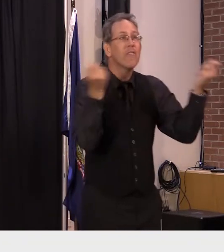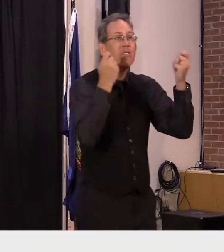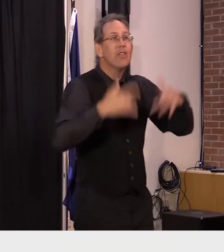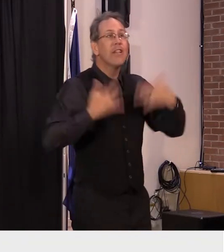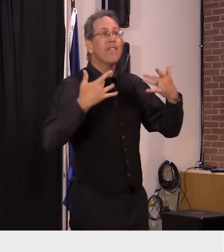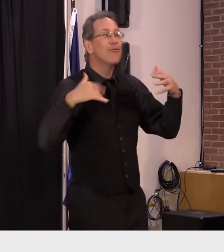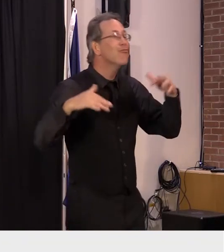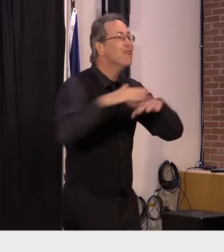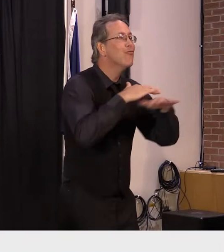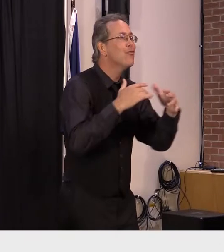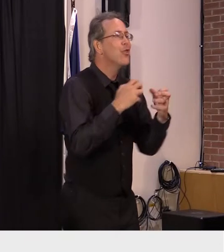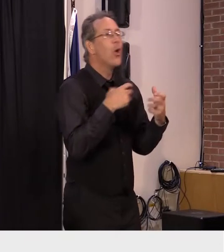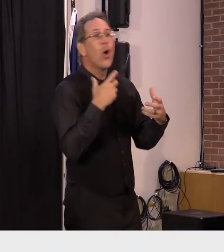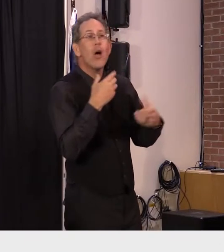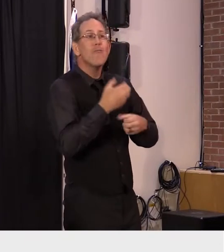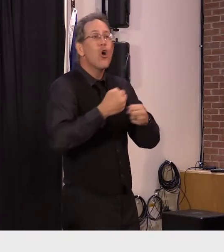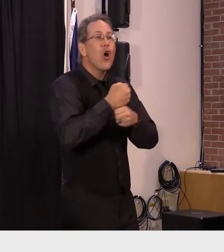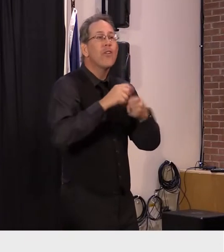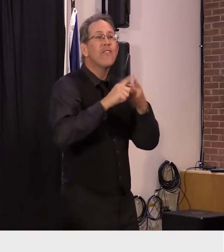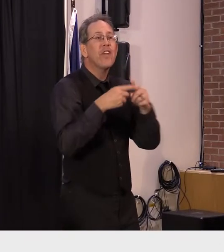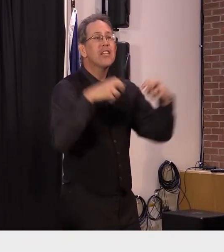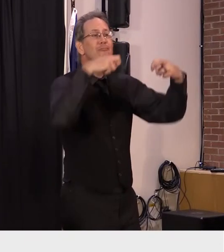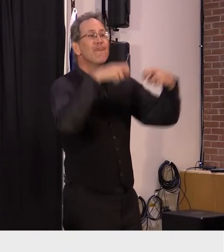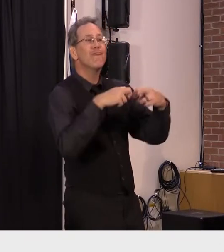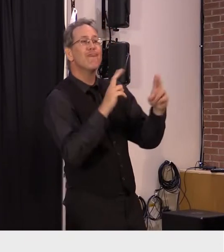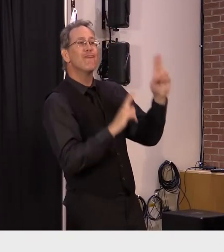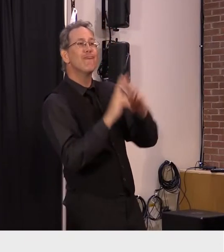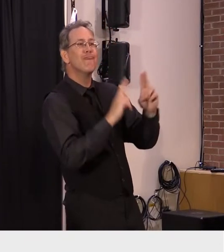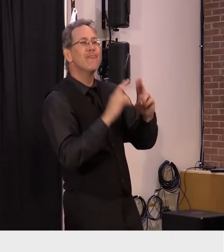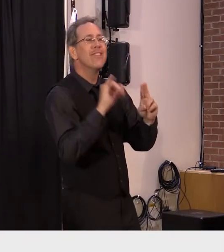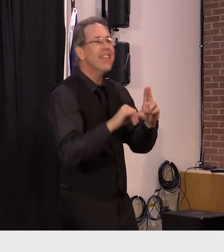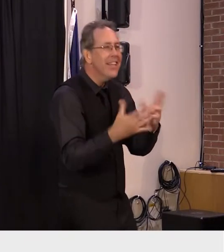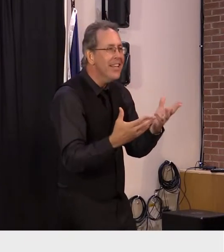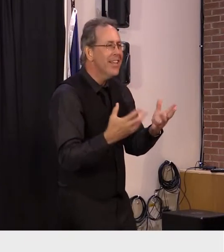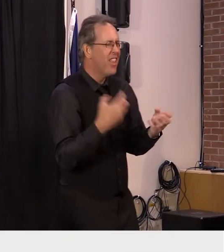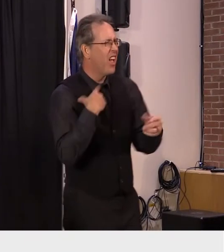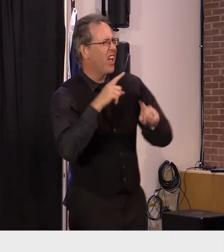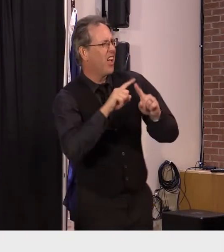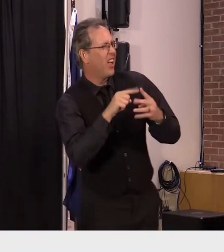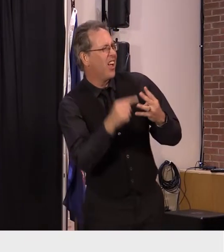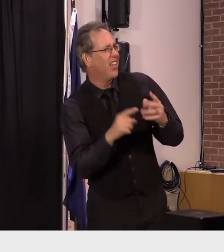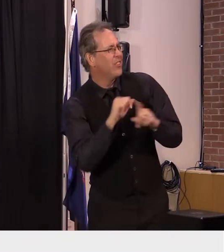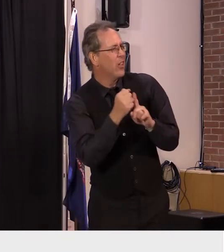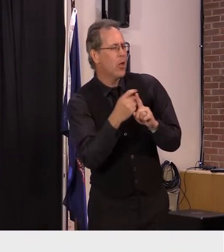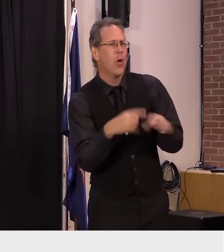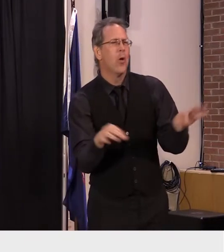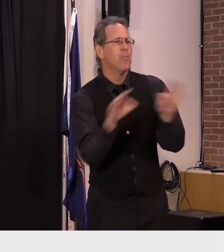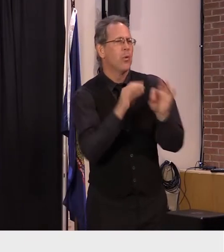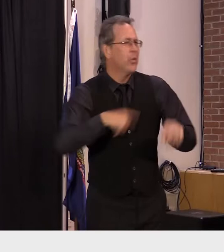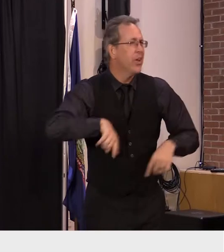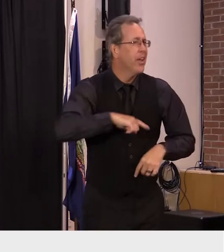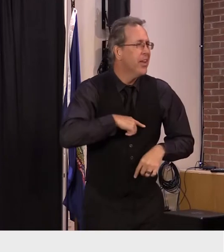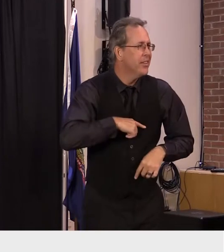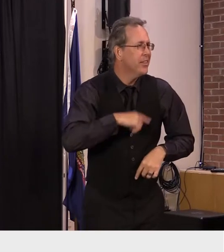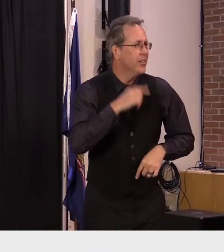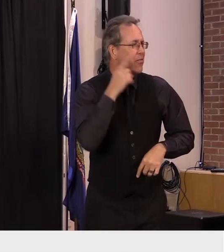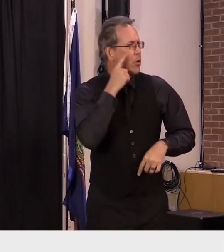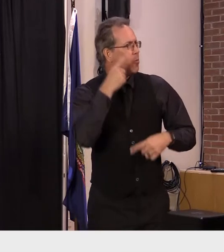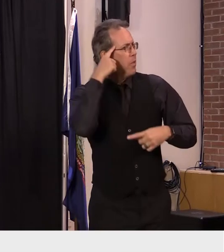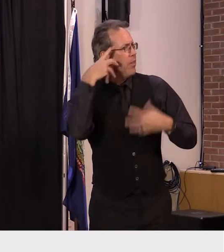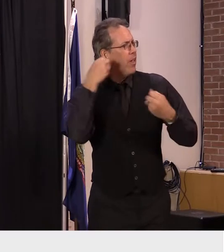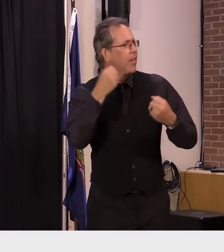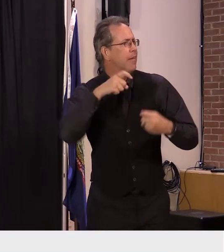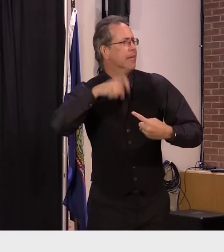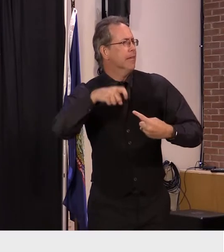neighbor these are important steps for our overall mental health and well-being of ourselves and the rest of the